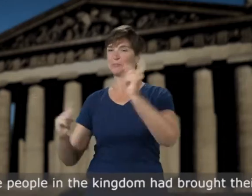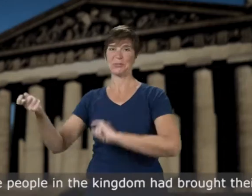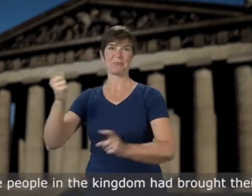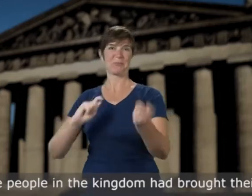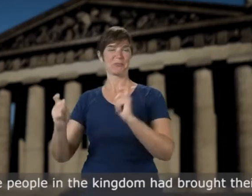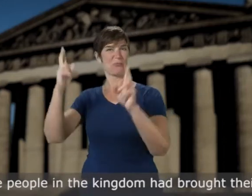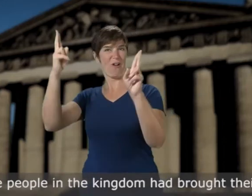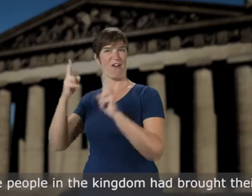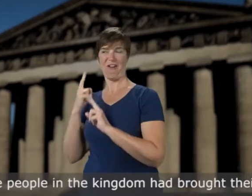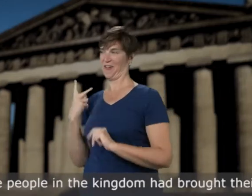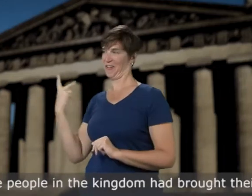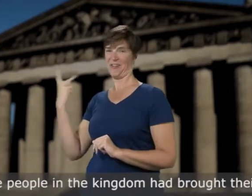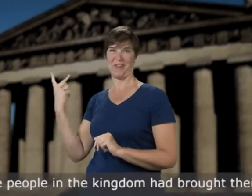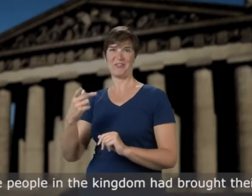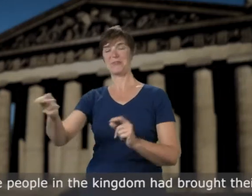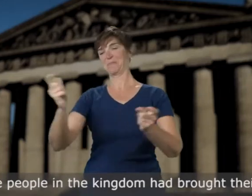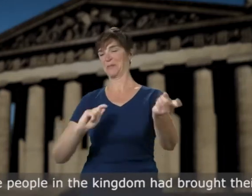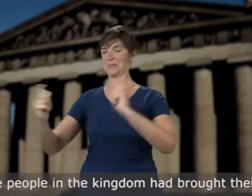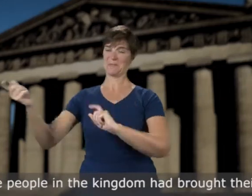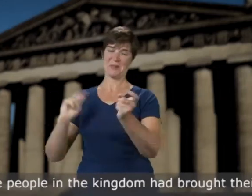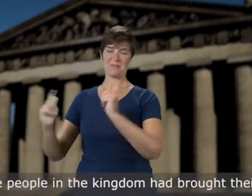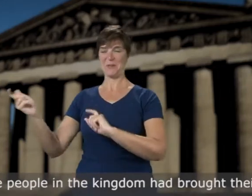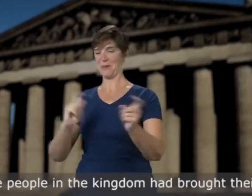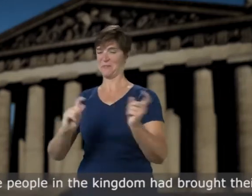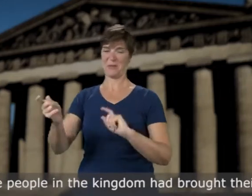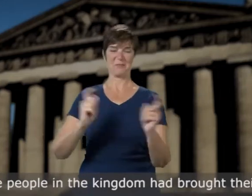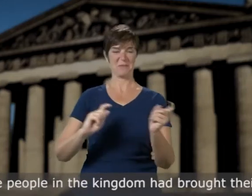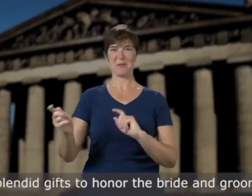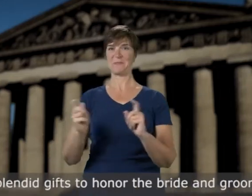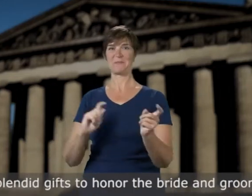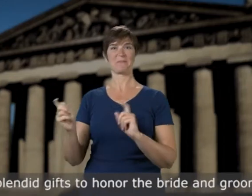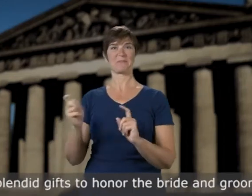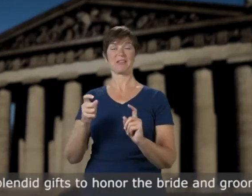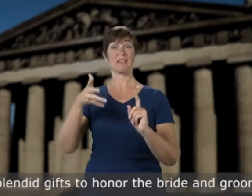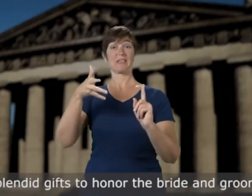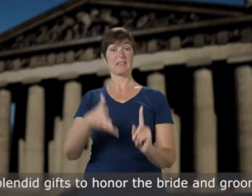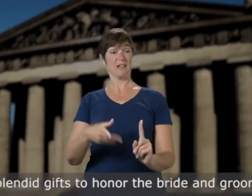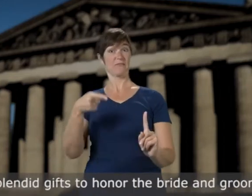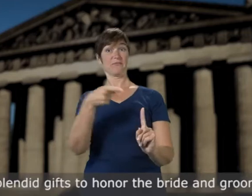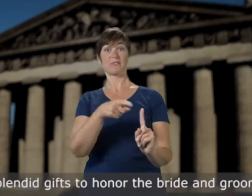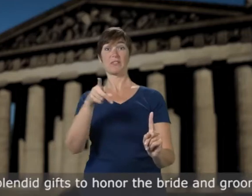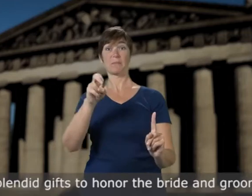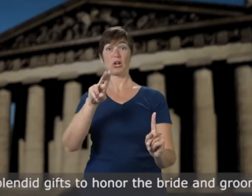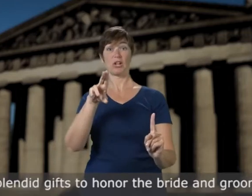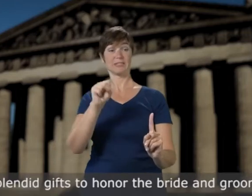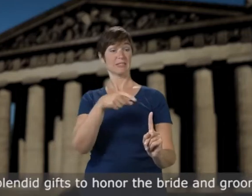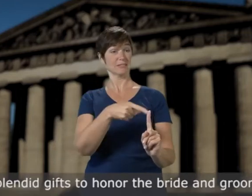All the people in the kingdom had brought their king splendid gifts to honor the bride and groom